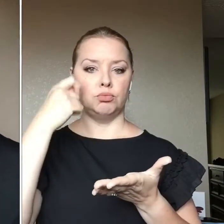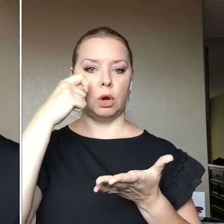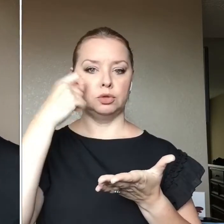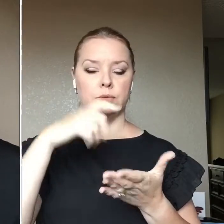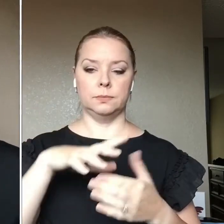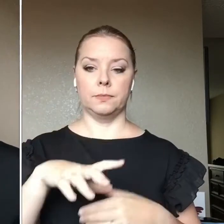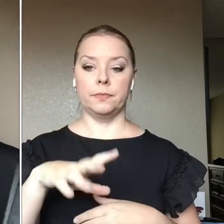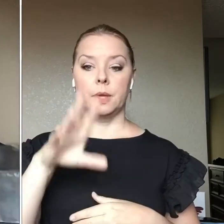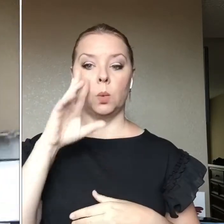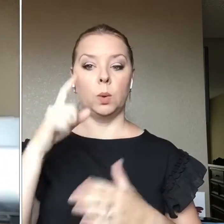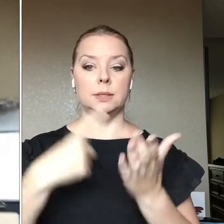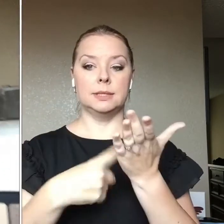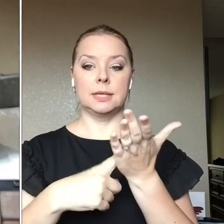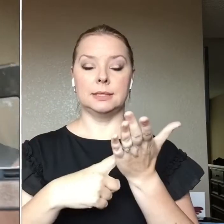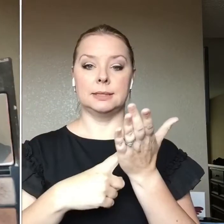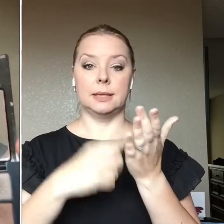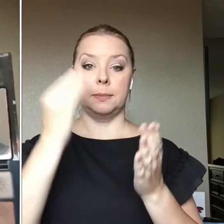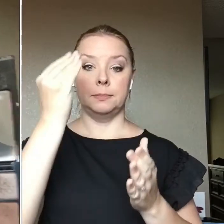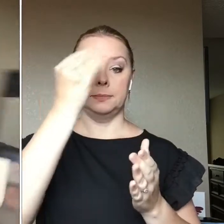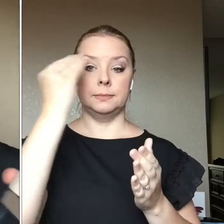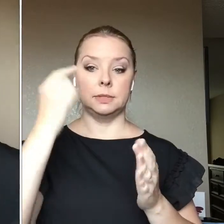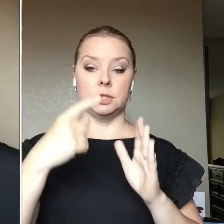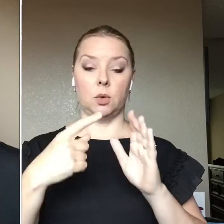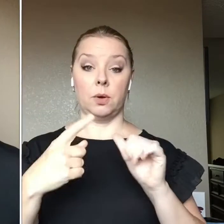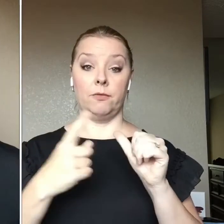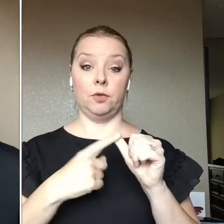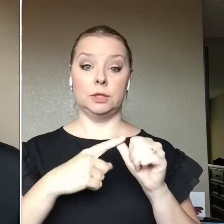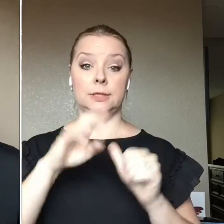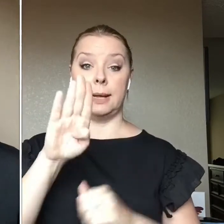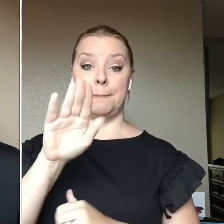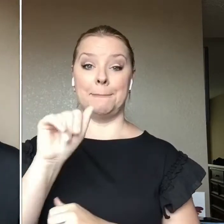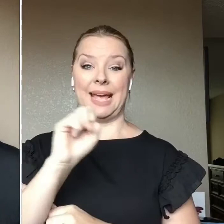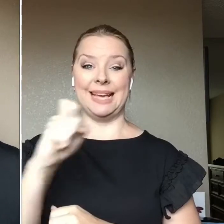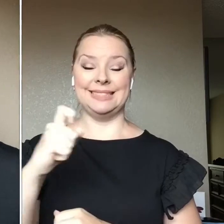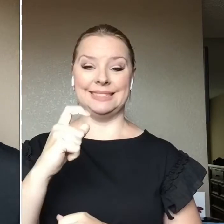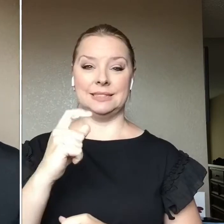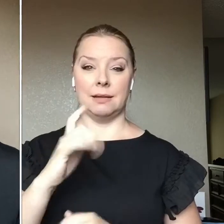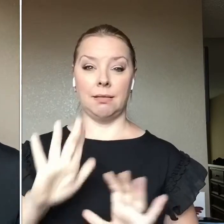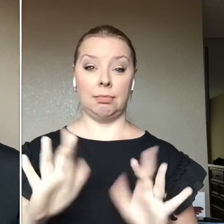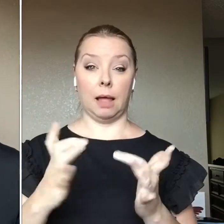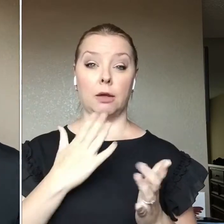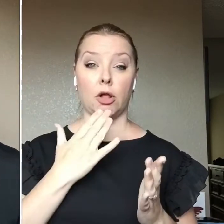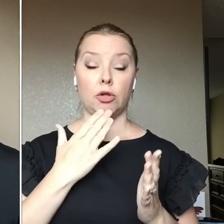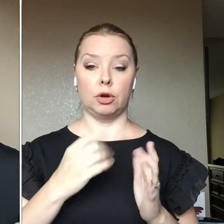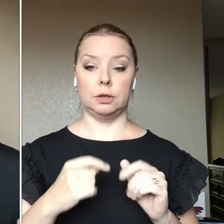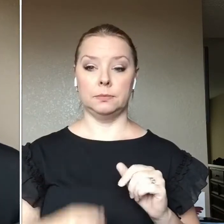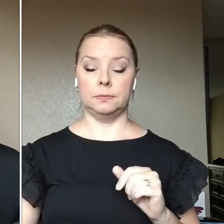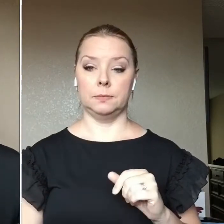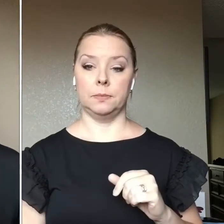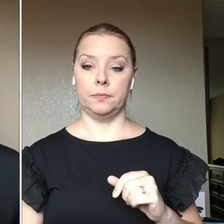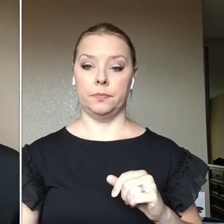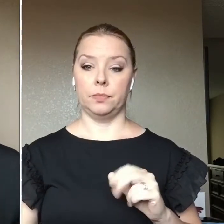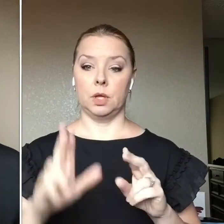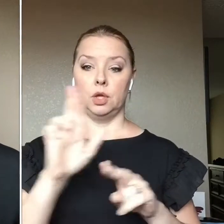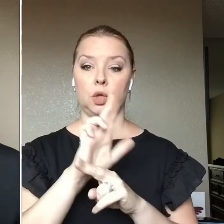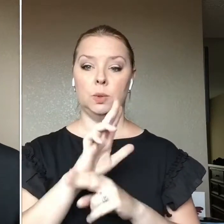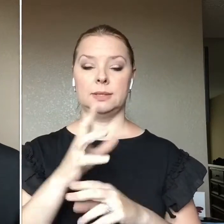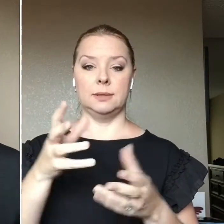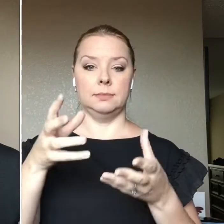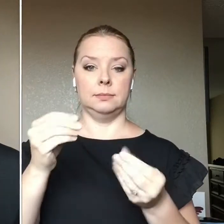we're going to talk about placement. So we're going to go in with the base first. And for that, I take a pretty large fluffy brush. This is just like